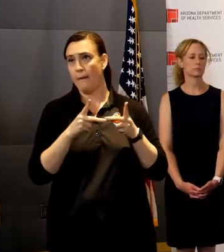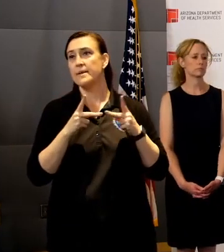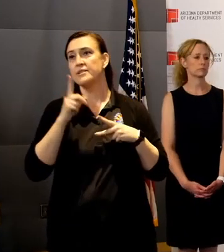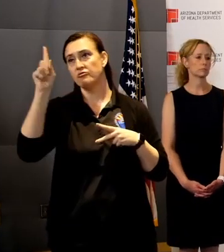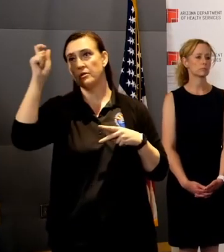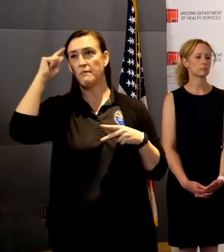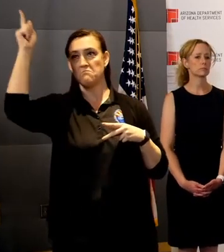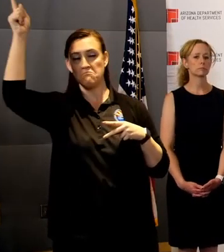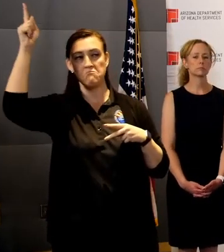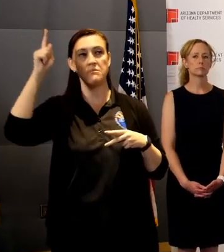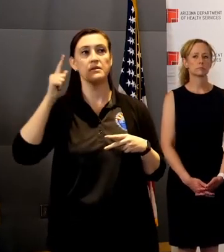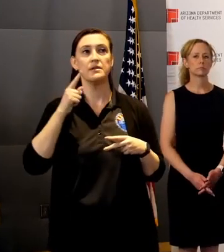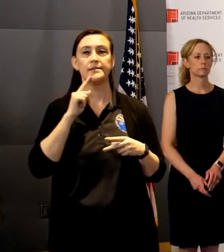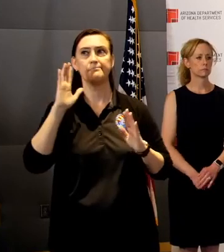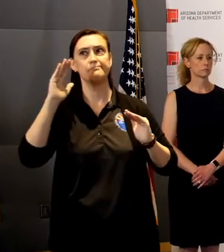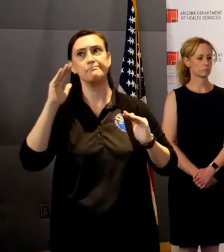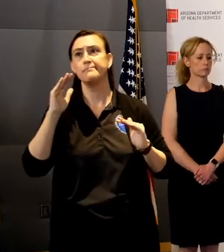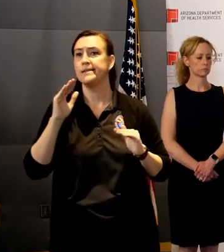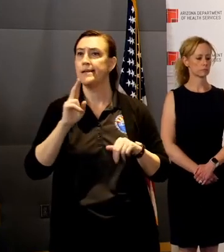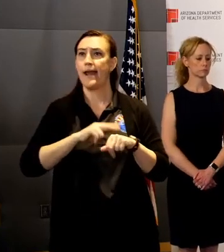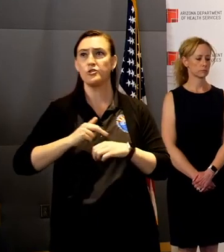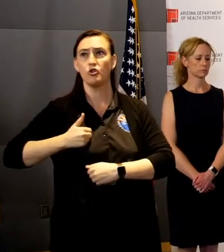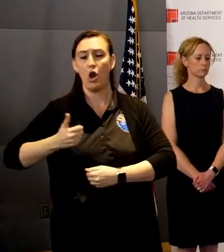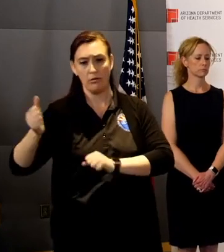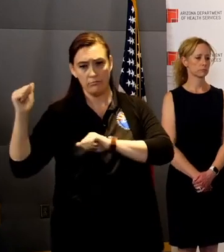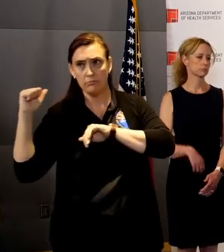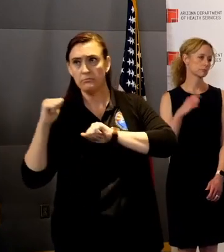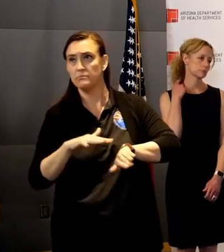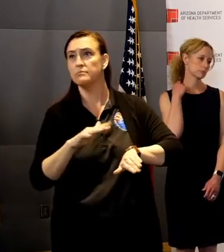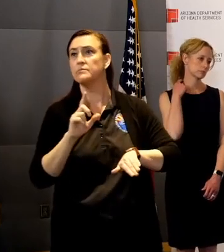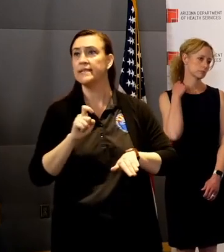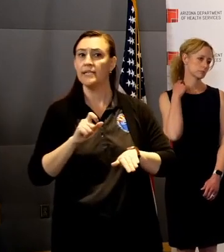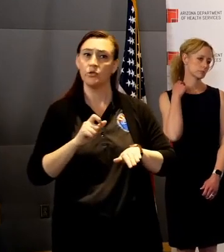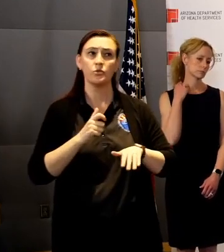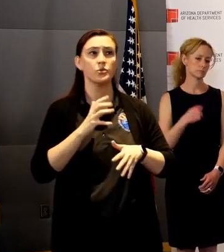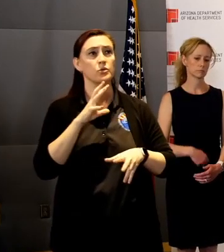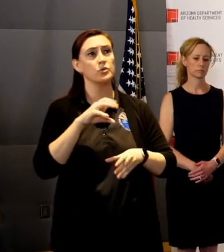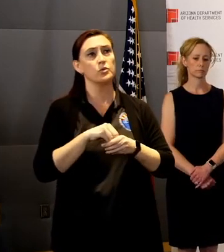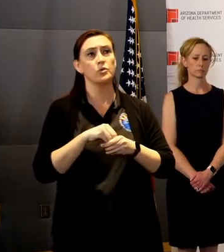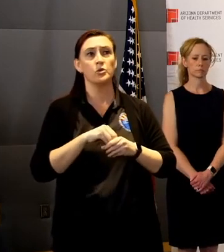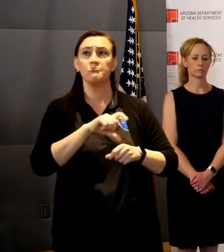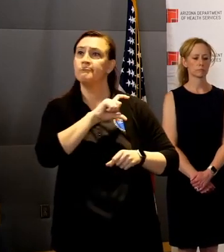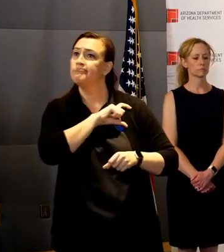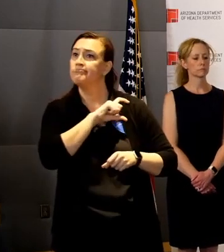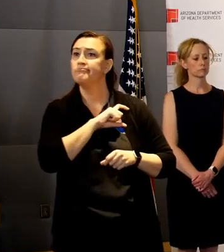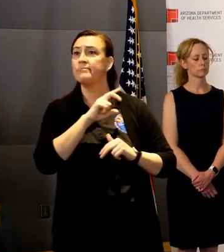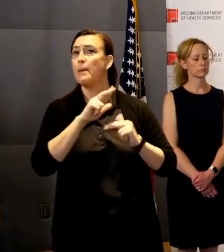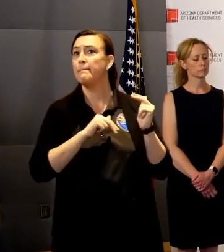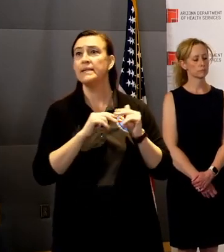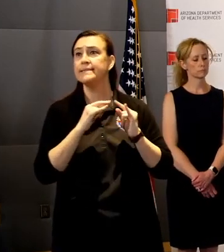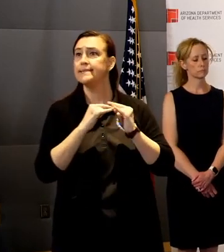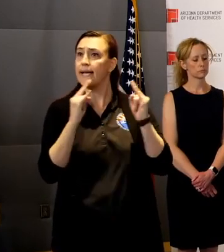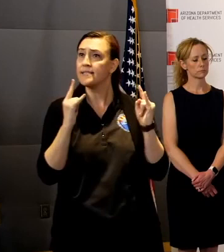getting a particular group of the guards that will be involved in law enforcement building hospitals.